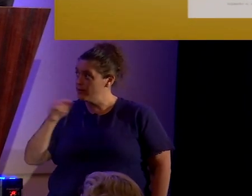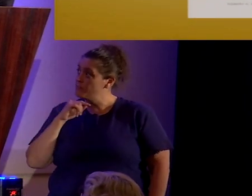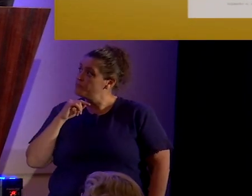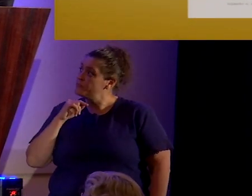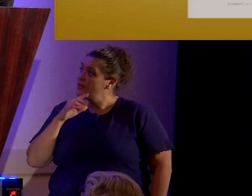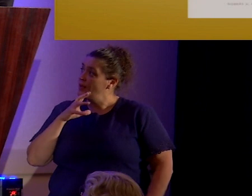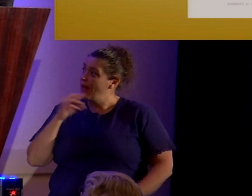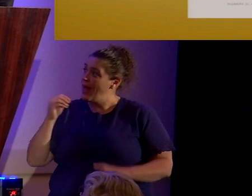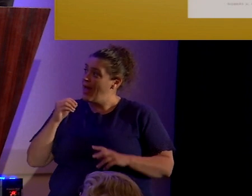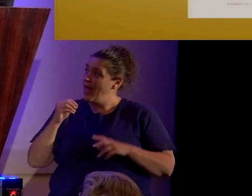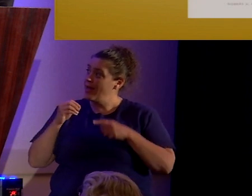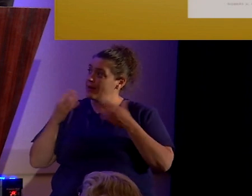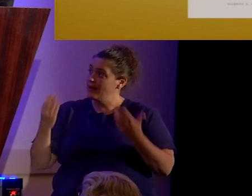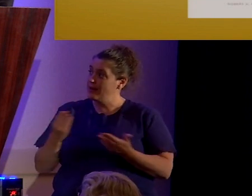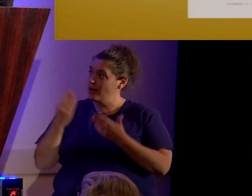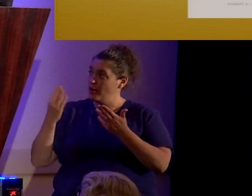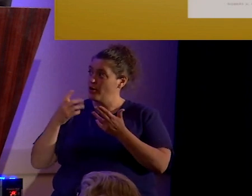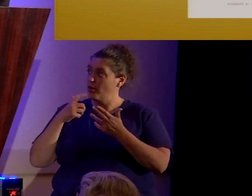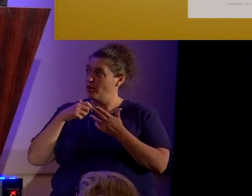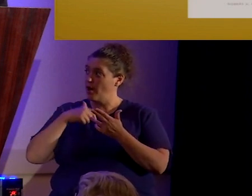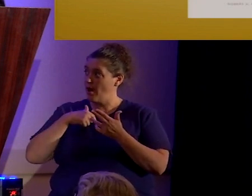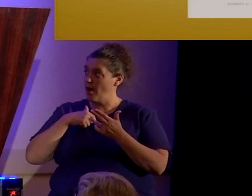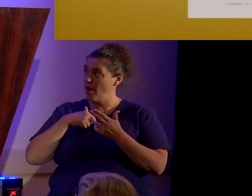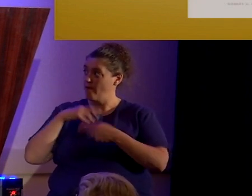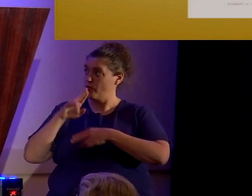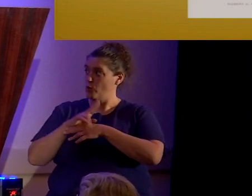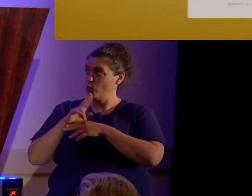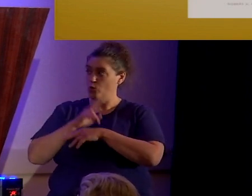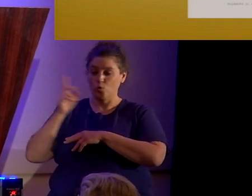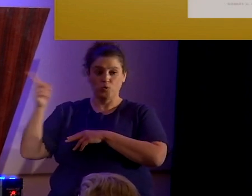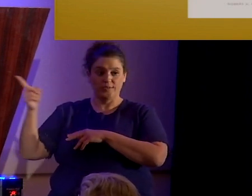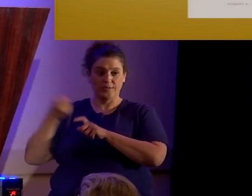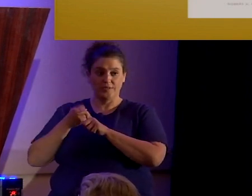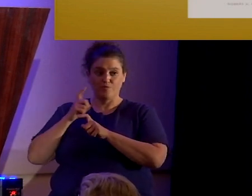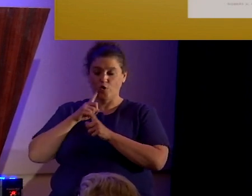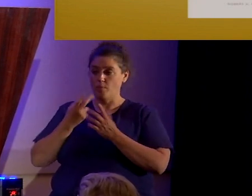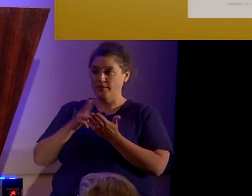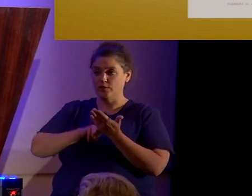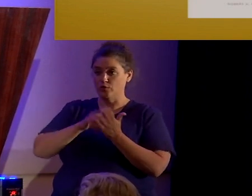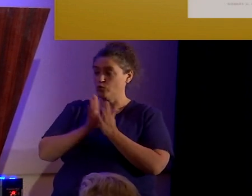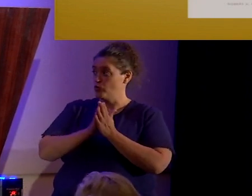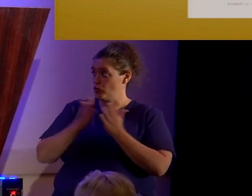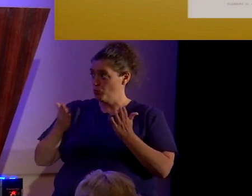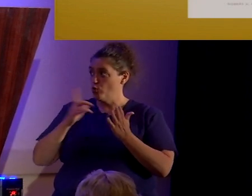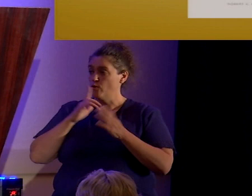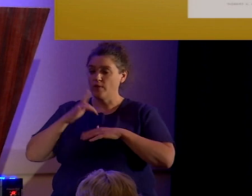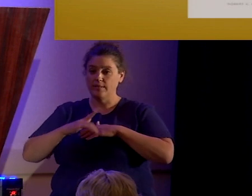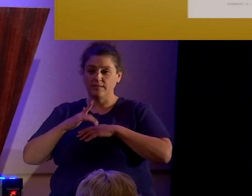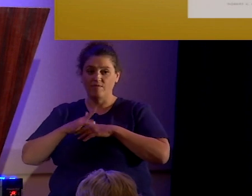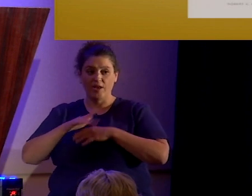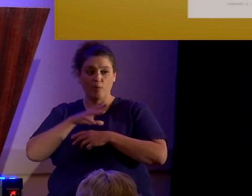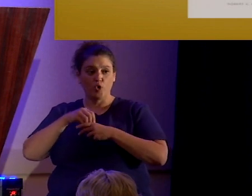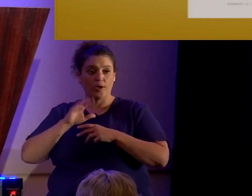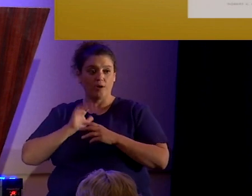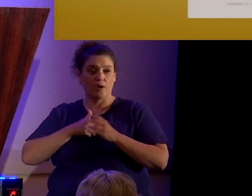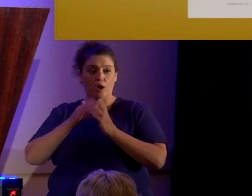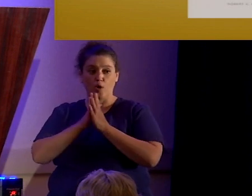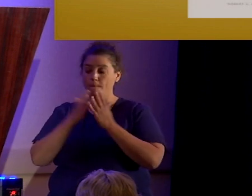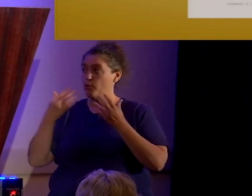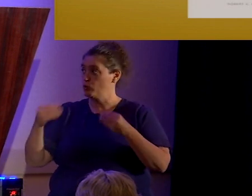And here I've taken this illustration from a signature book, which is available in our bookstore